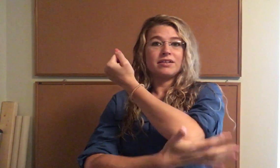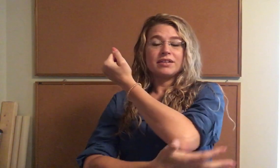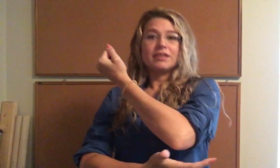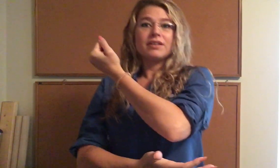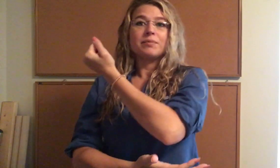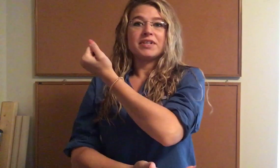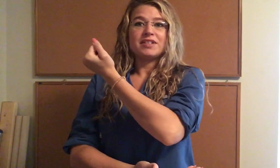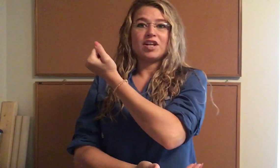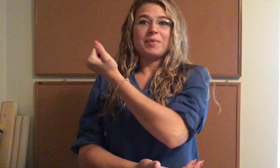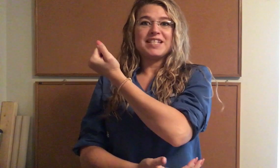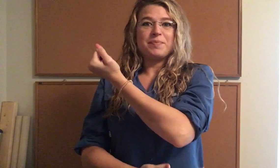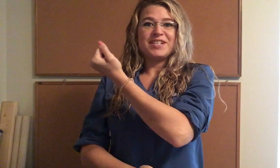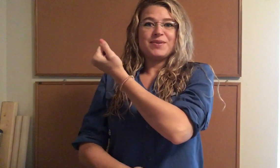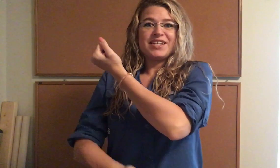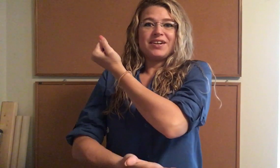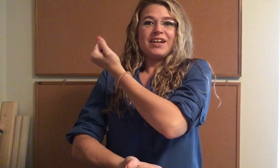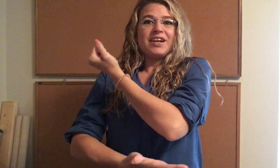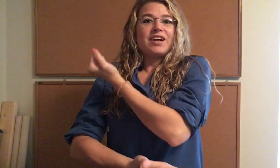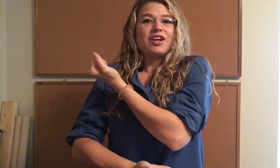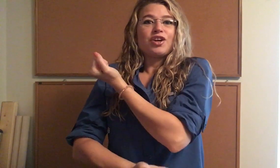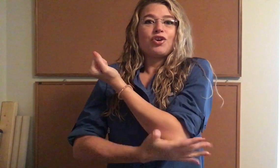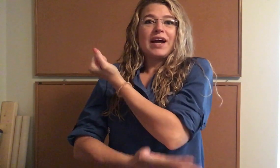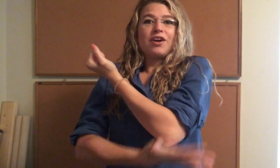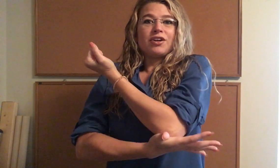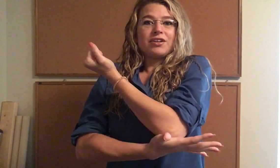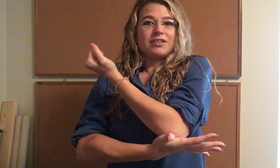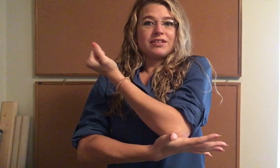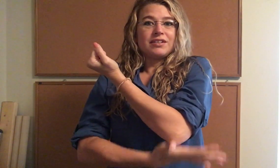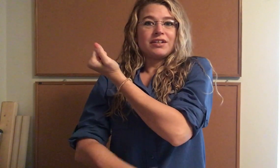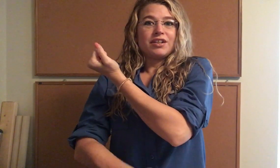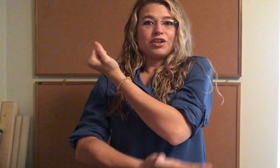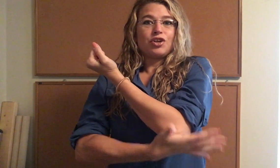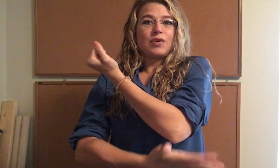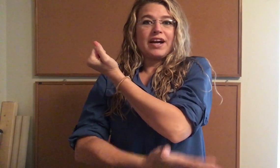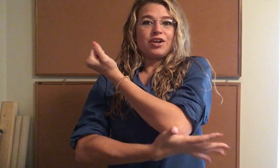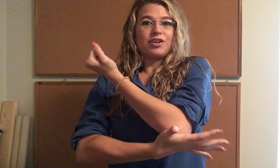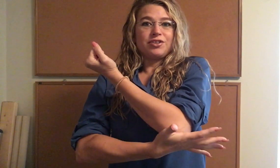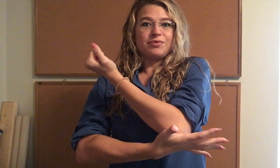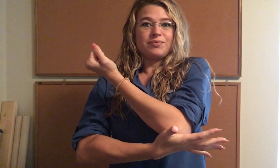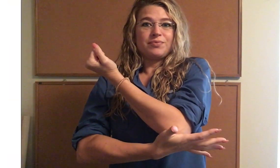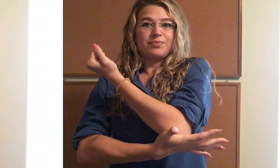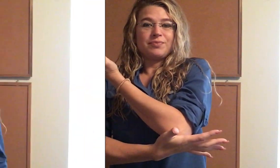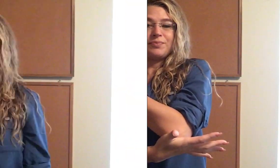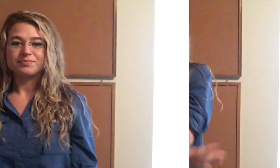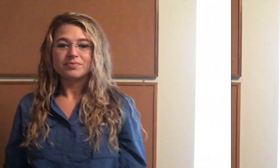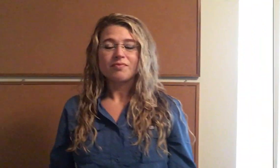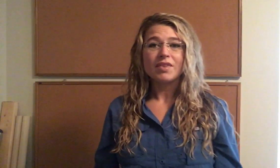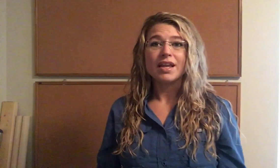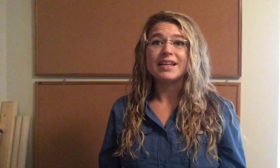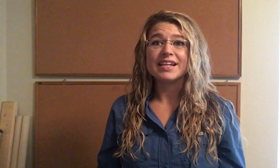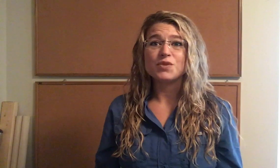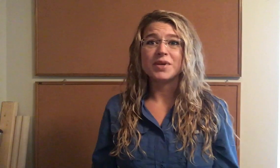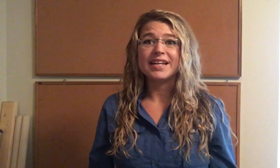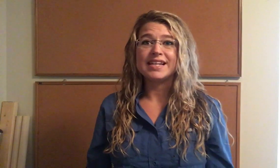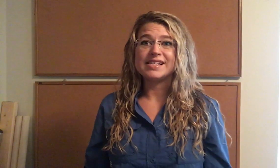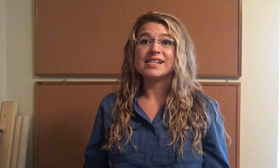Let me get on my tippy toes here. Cracker. Cracker. The next one is